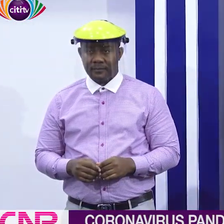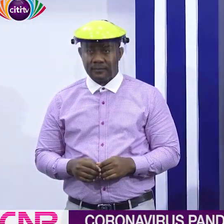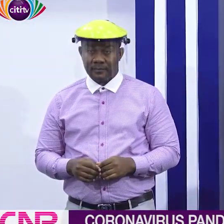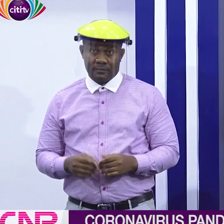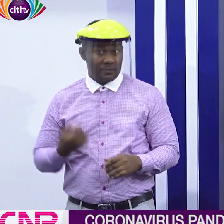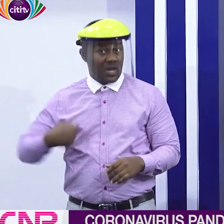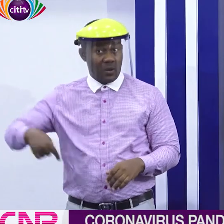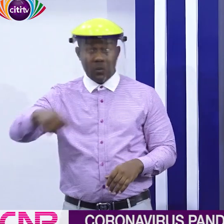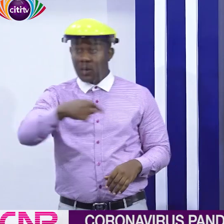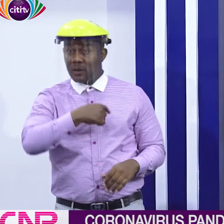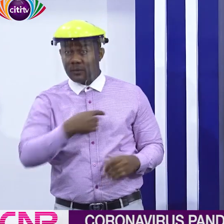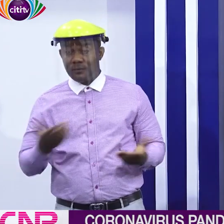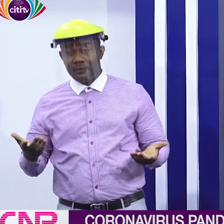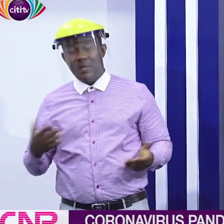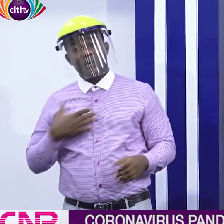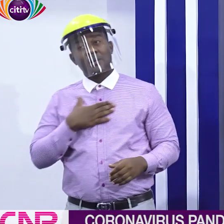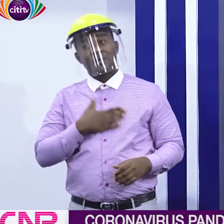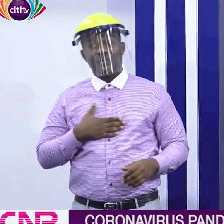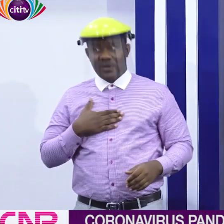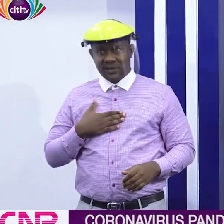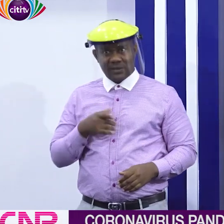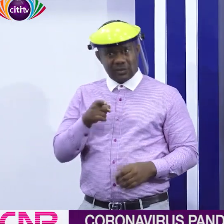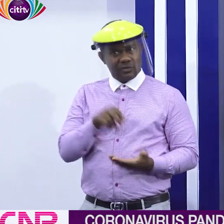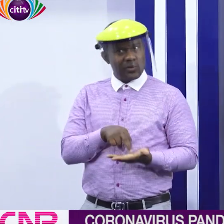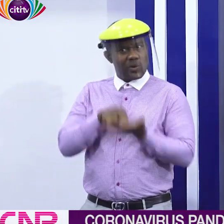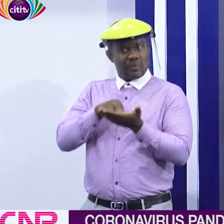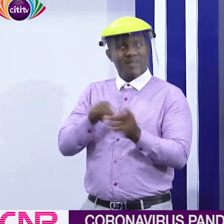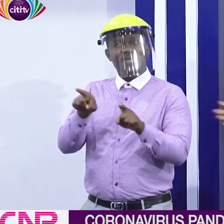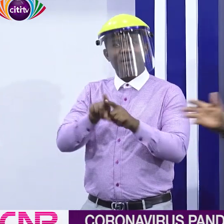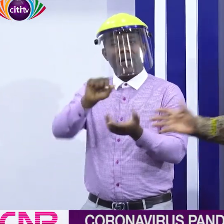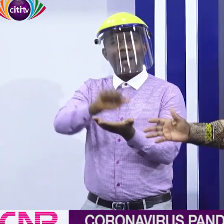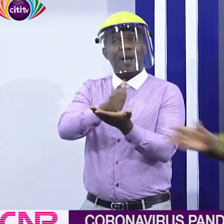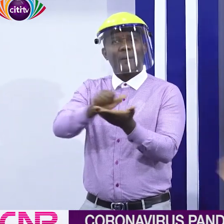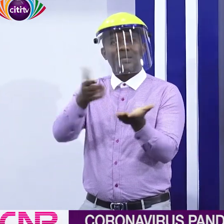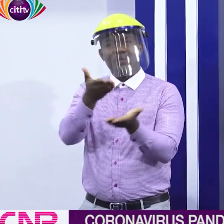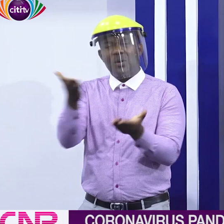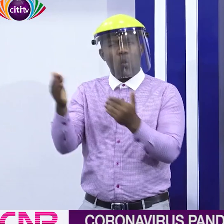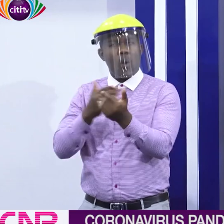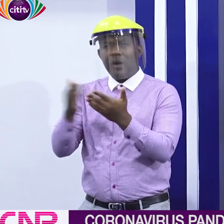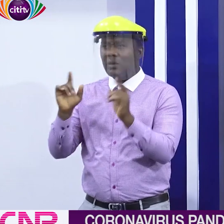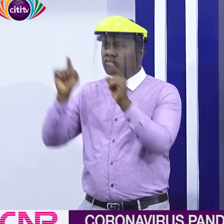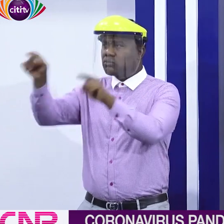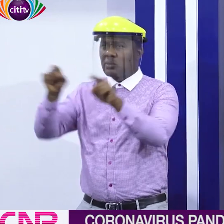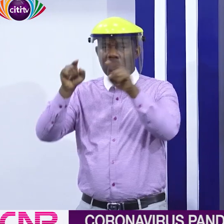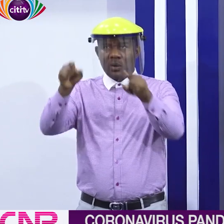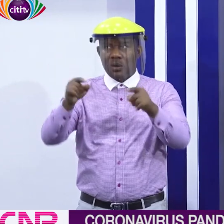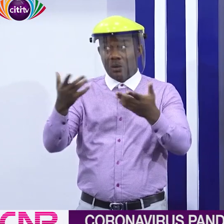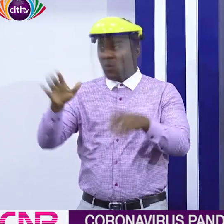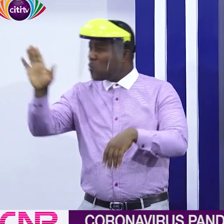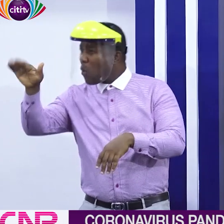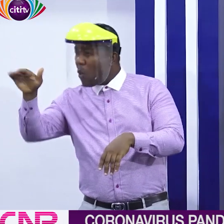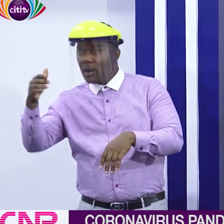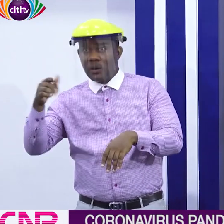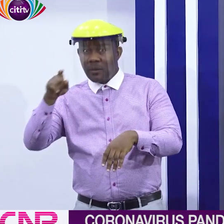So all of us should become amazed at us to preach wherever we are, that we should